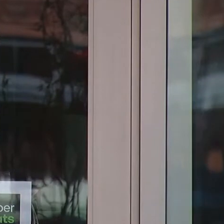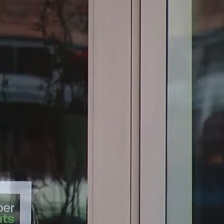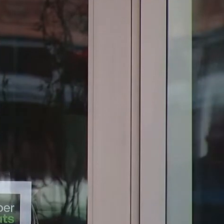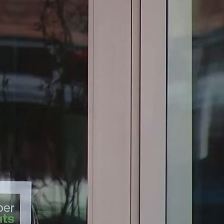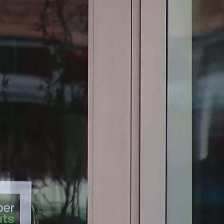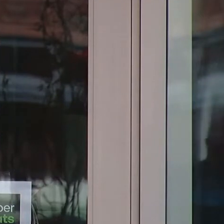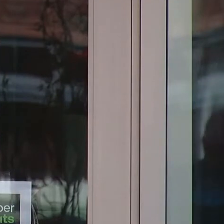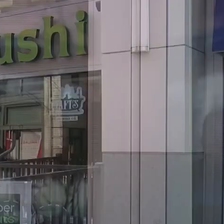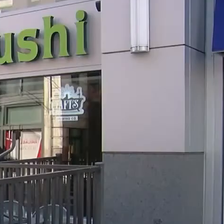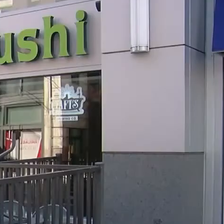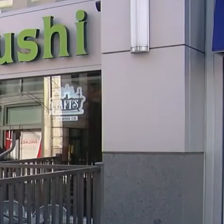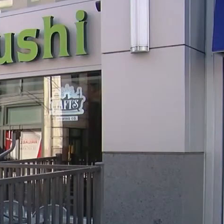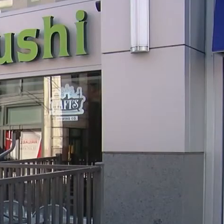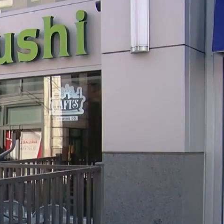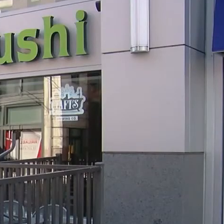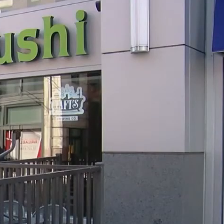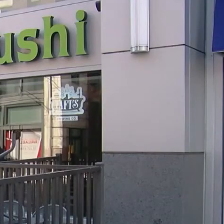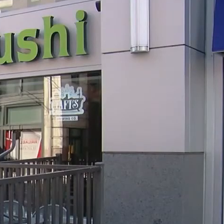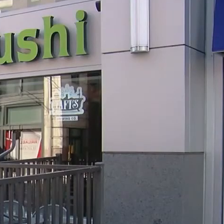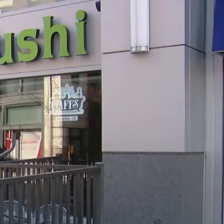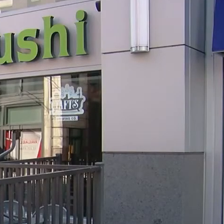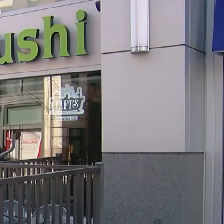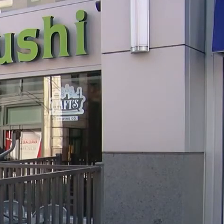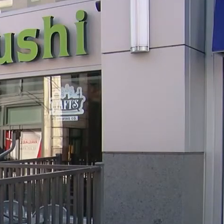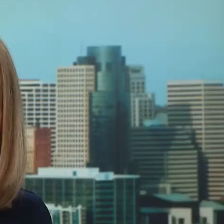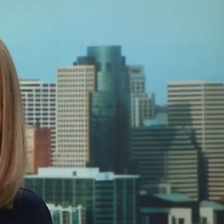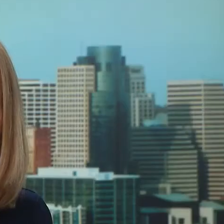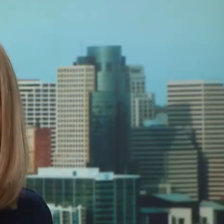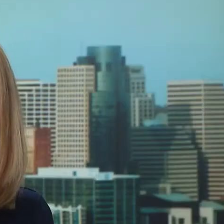once they're in place. James Pilcher, Local 12 News.